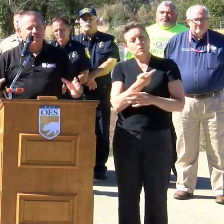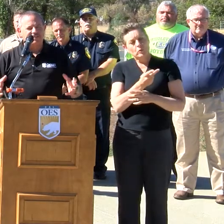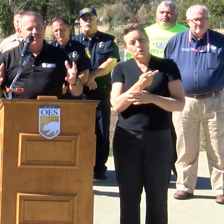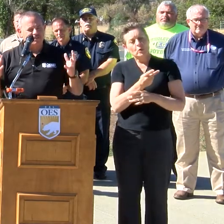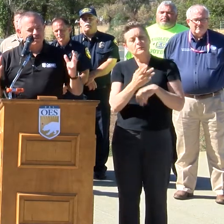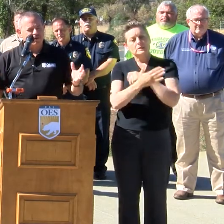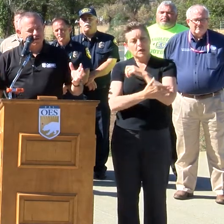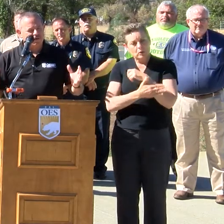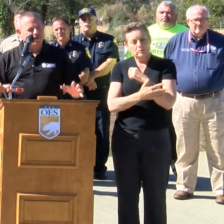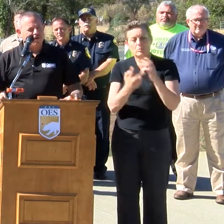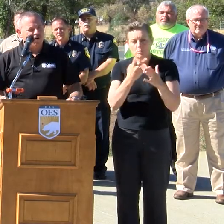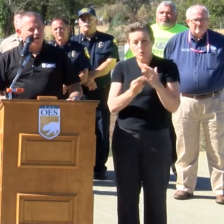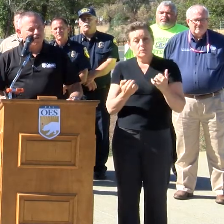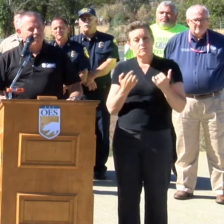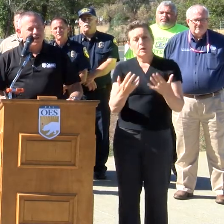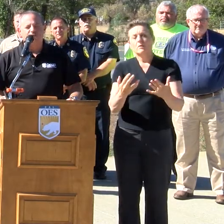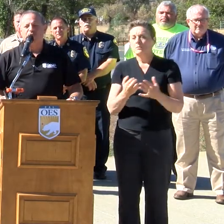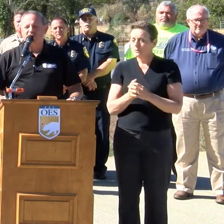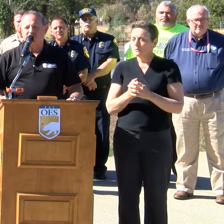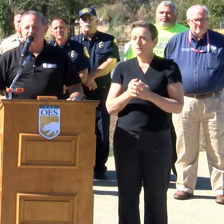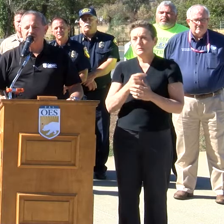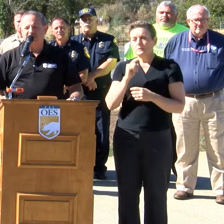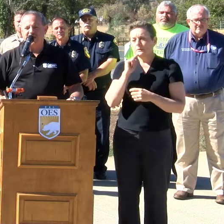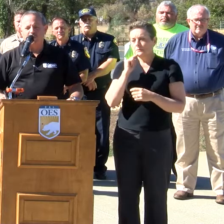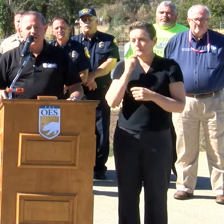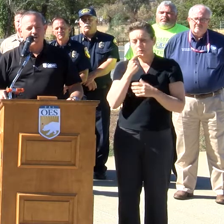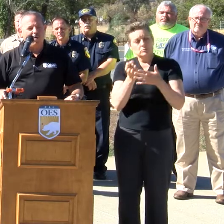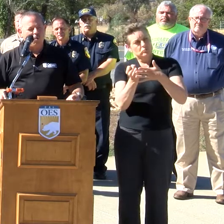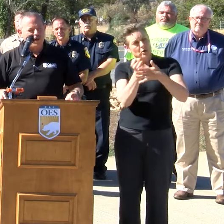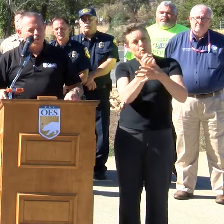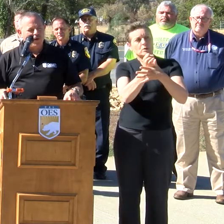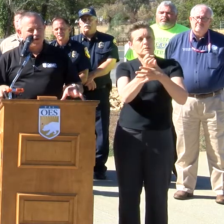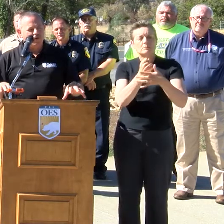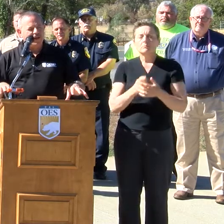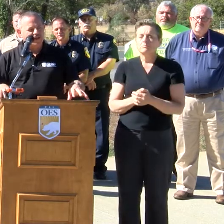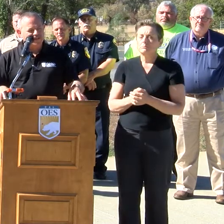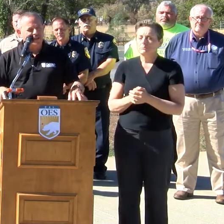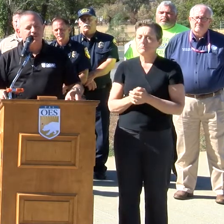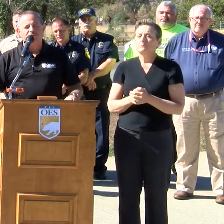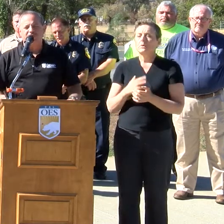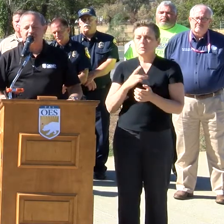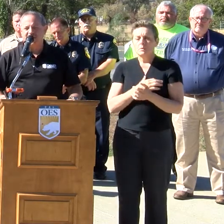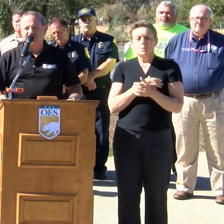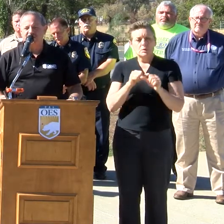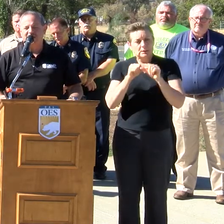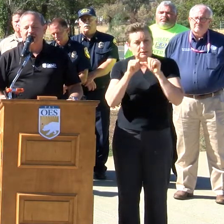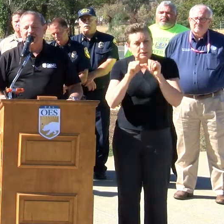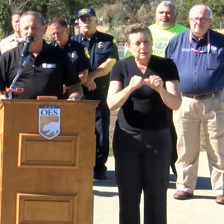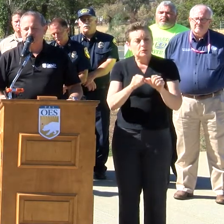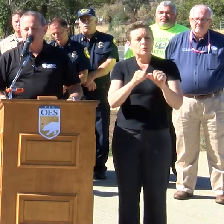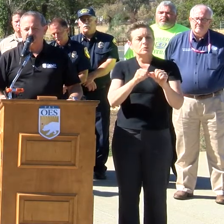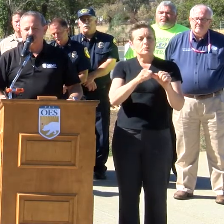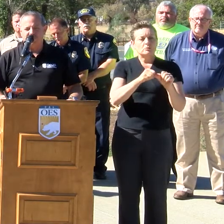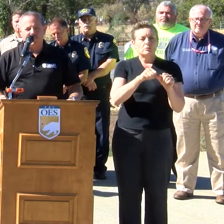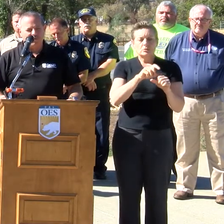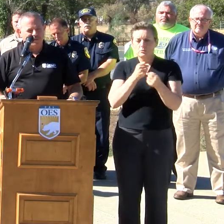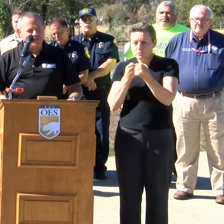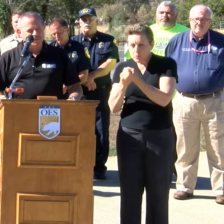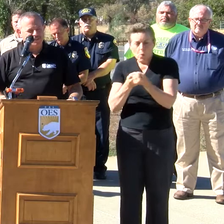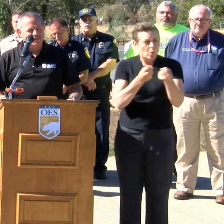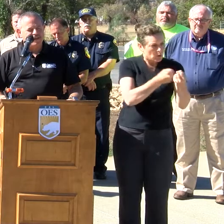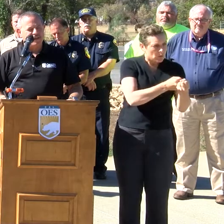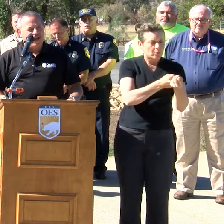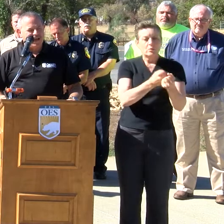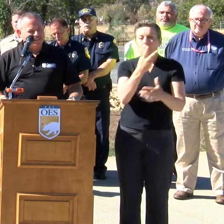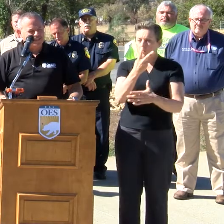both incidents are major priorities and we will continue to engage and support both